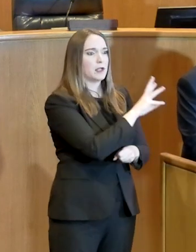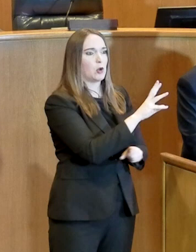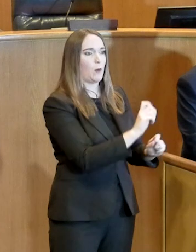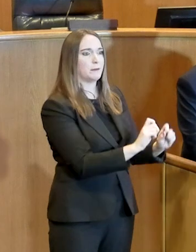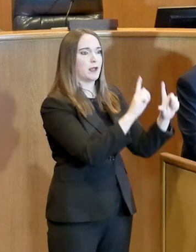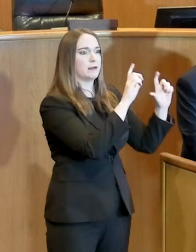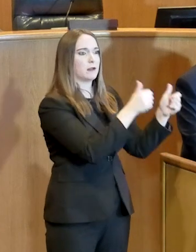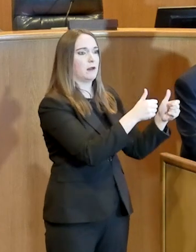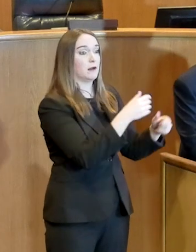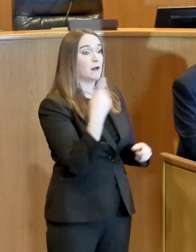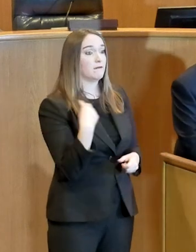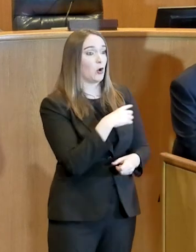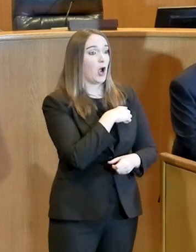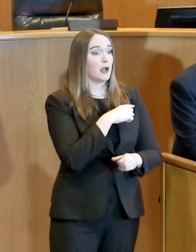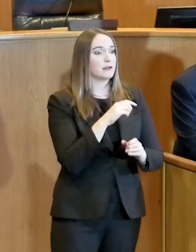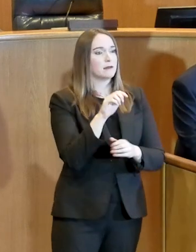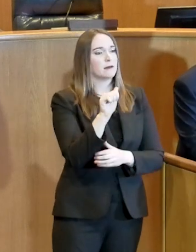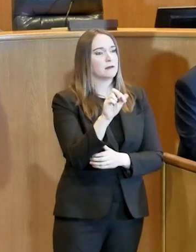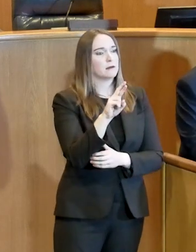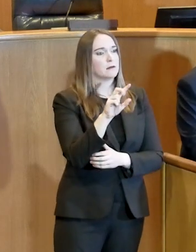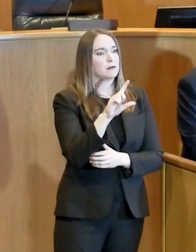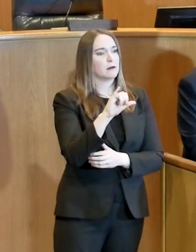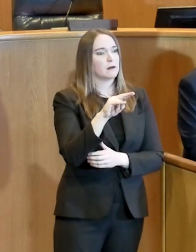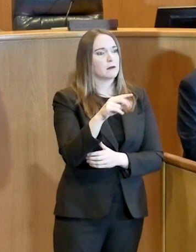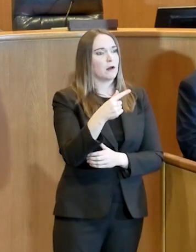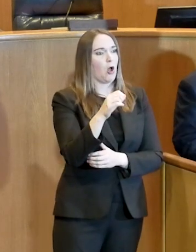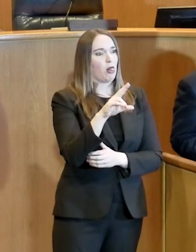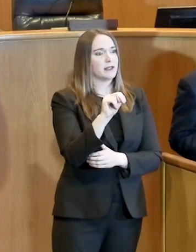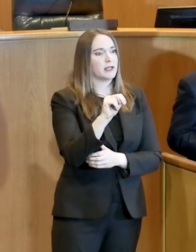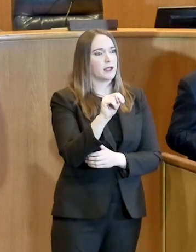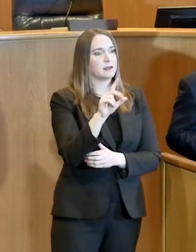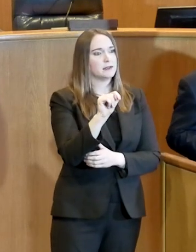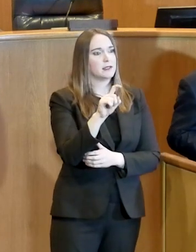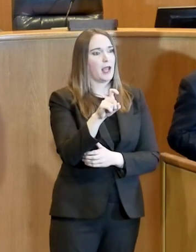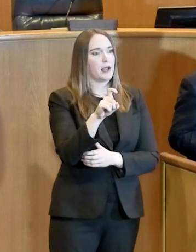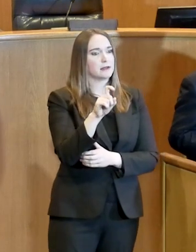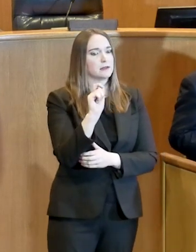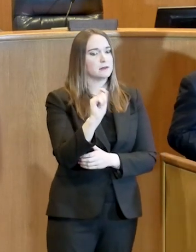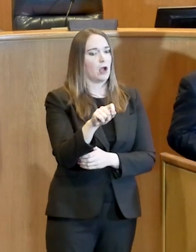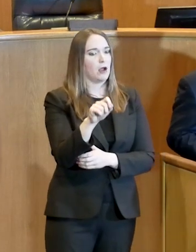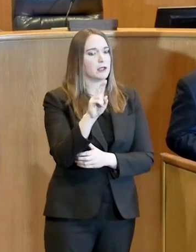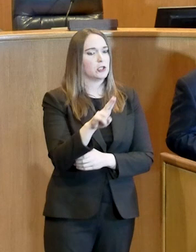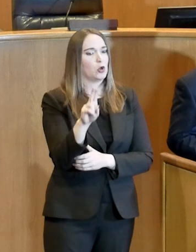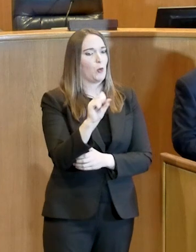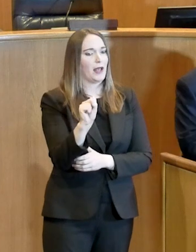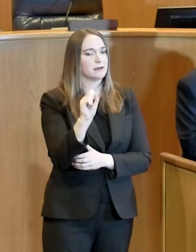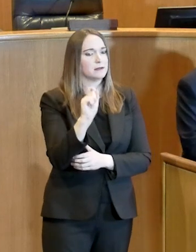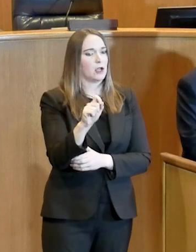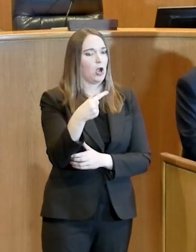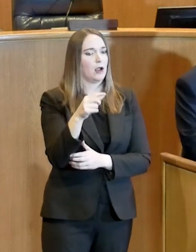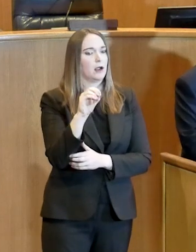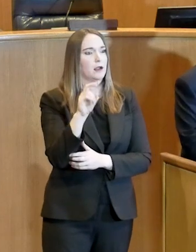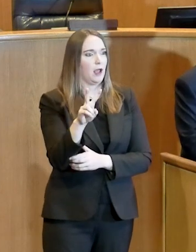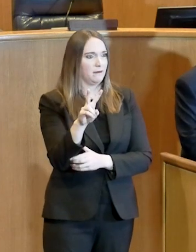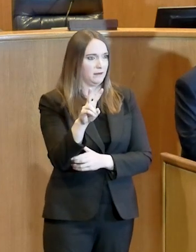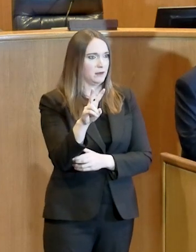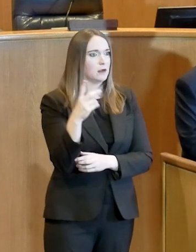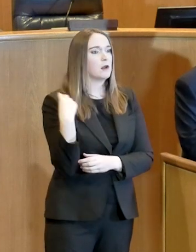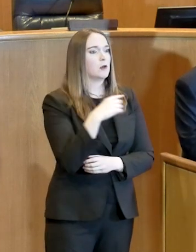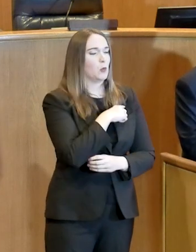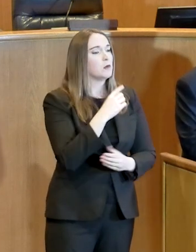it's ArlingtonTX.gov slash coronavirus. This site offers new articles, prevention tips,